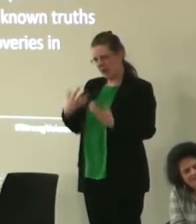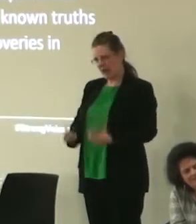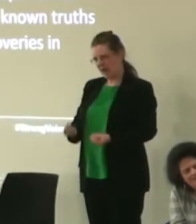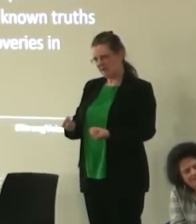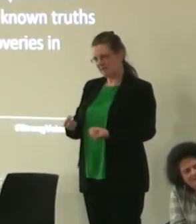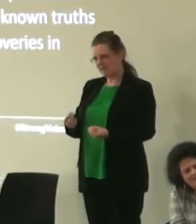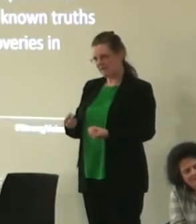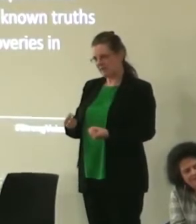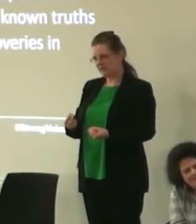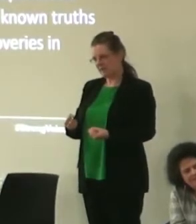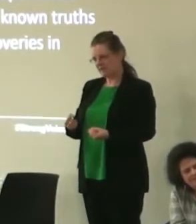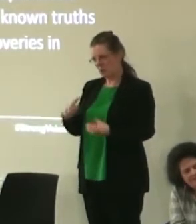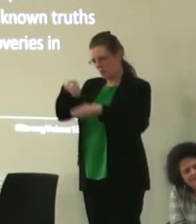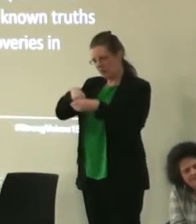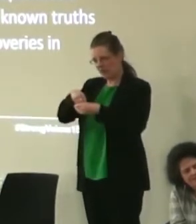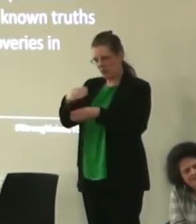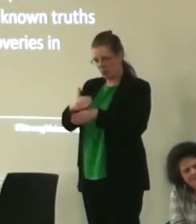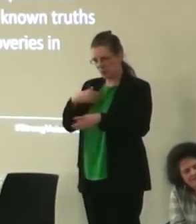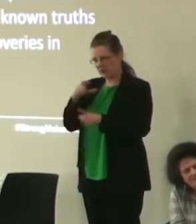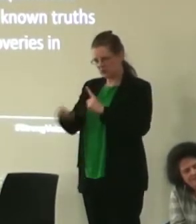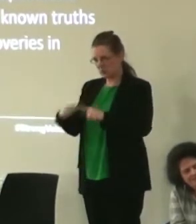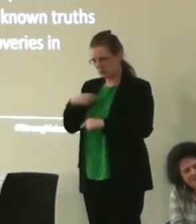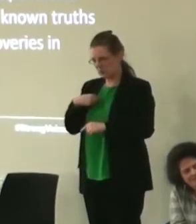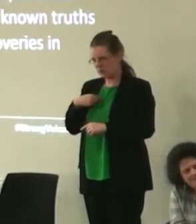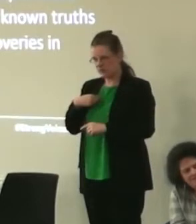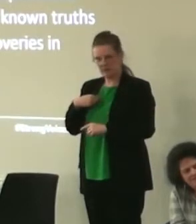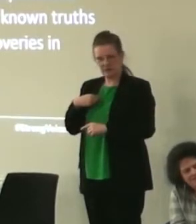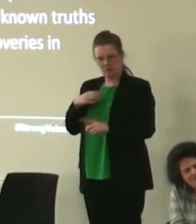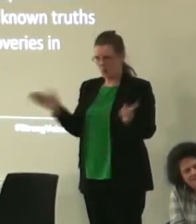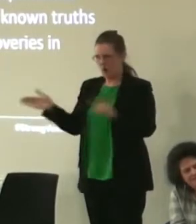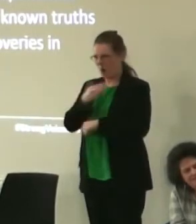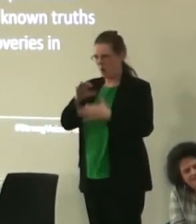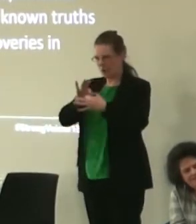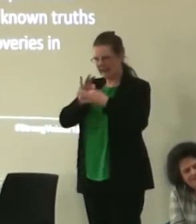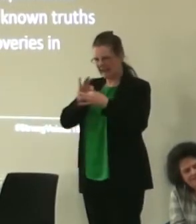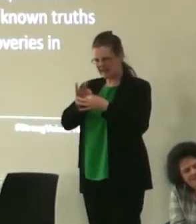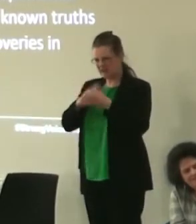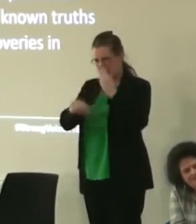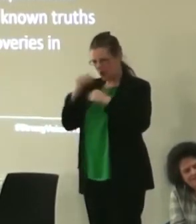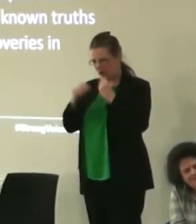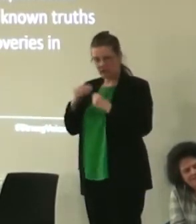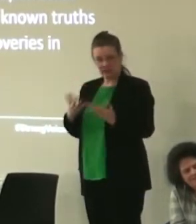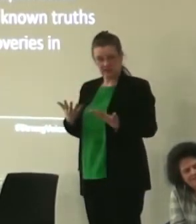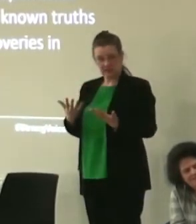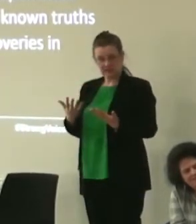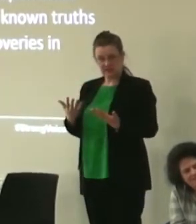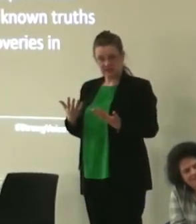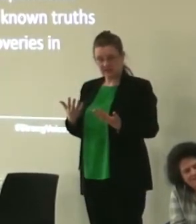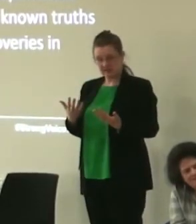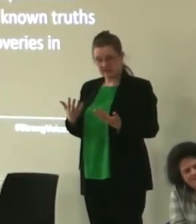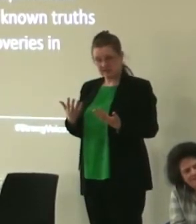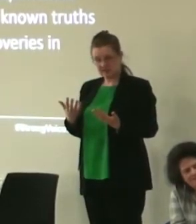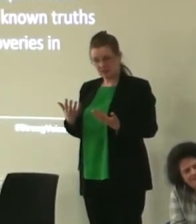within the work that we do given we're all engaged in learning? Are we actually trying